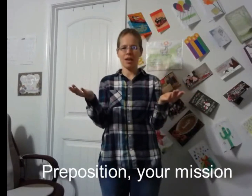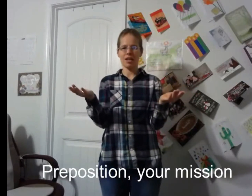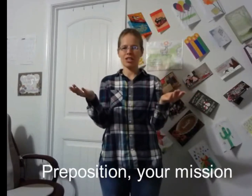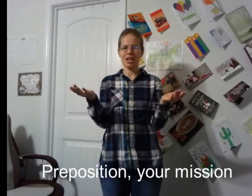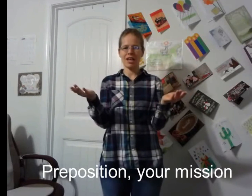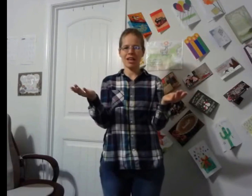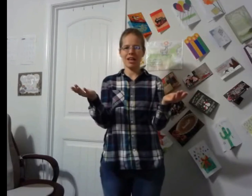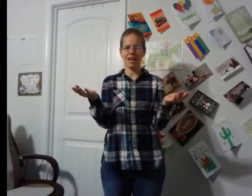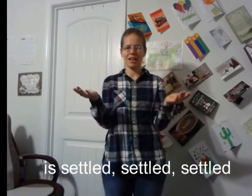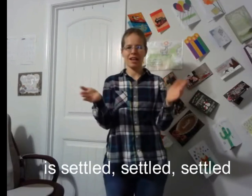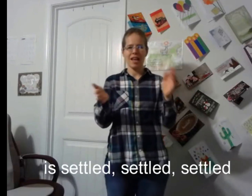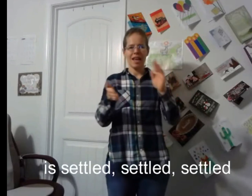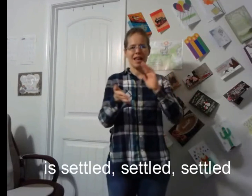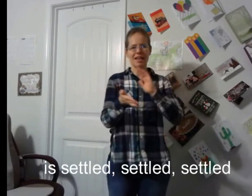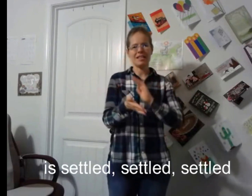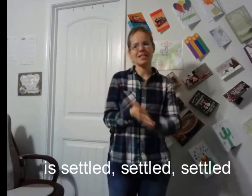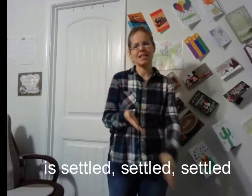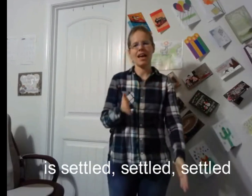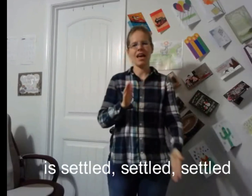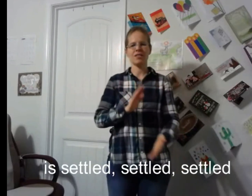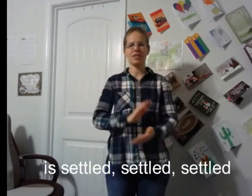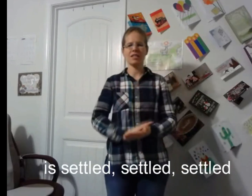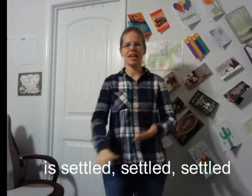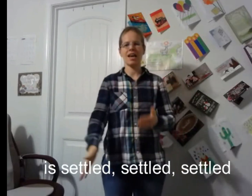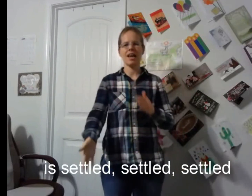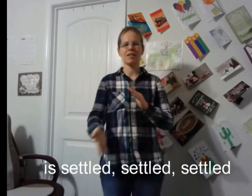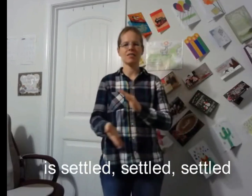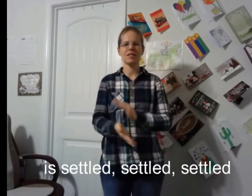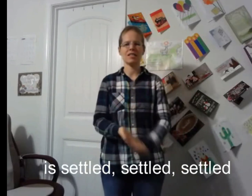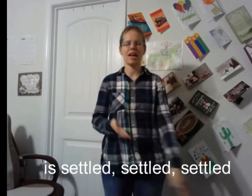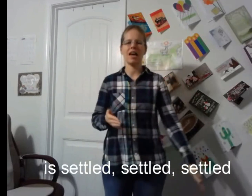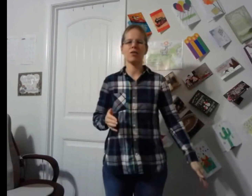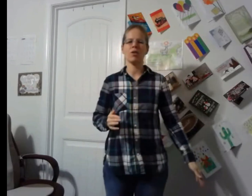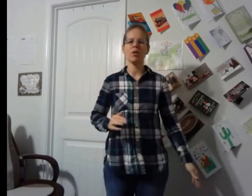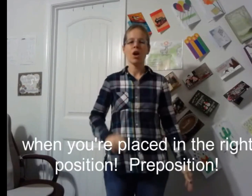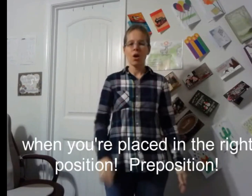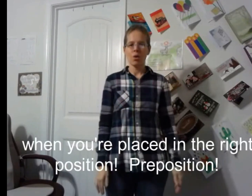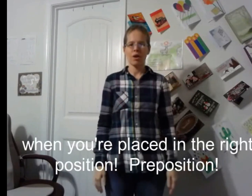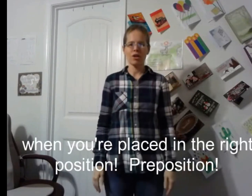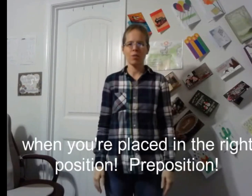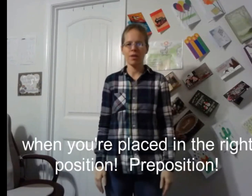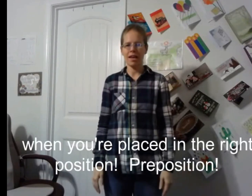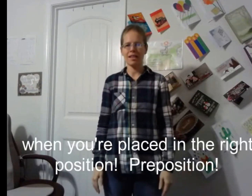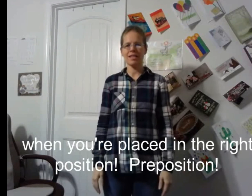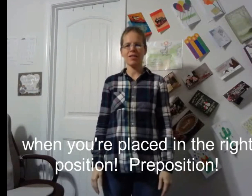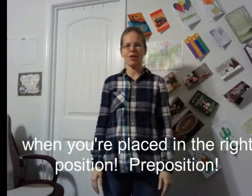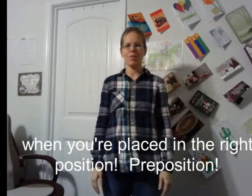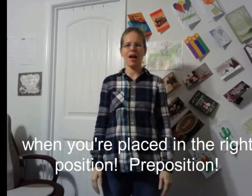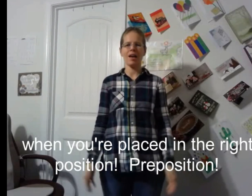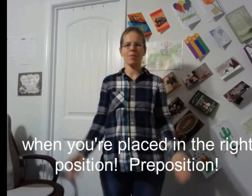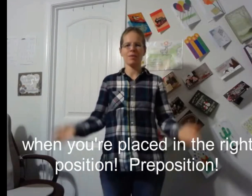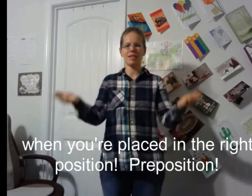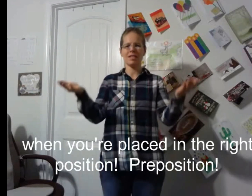your mission is settled, settled, settled, when you're placed in the right